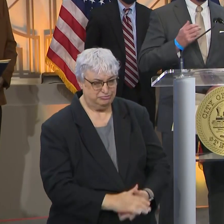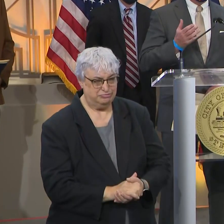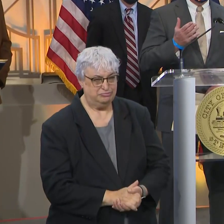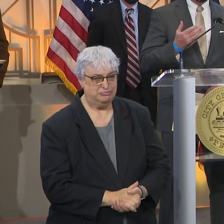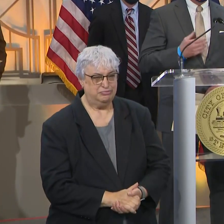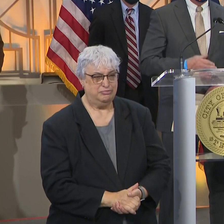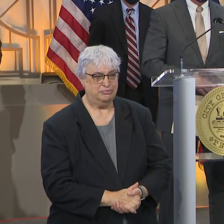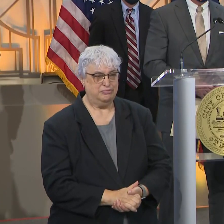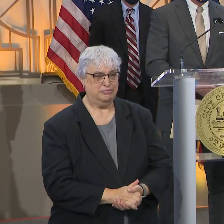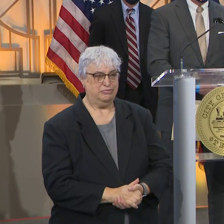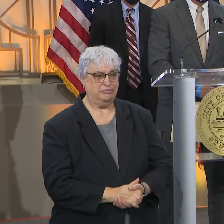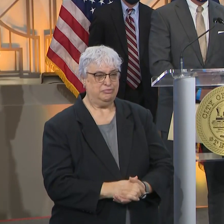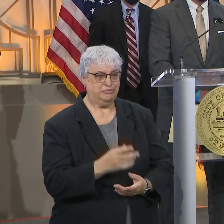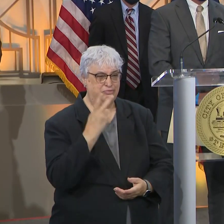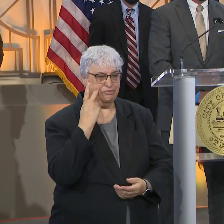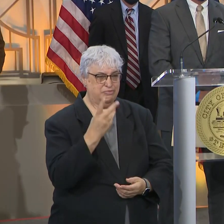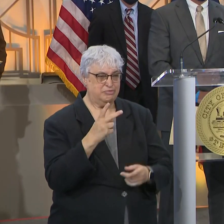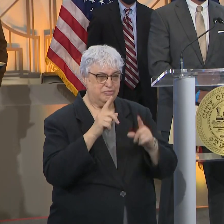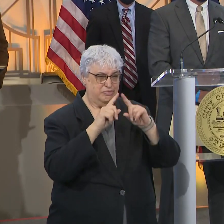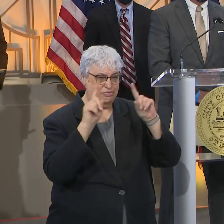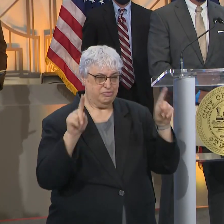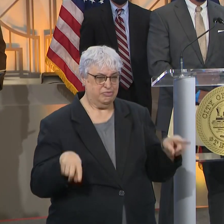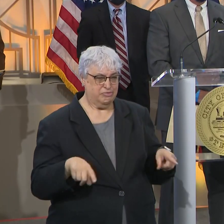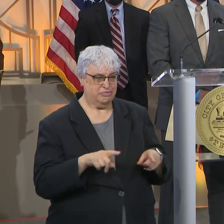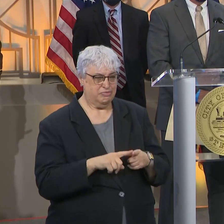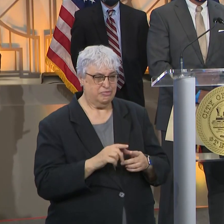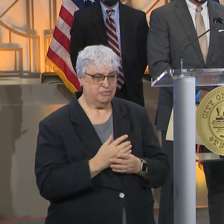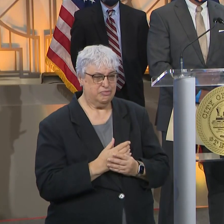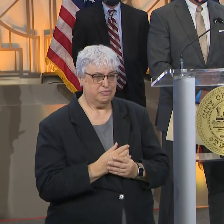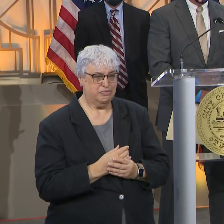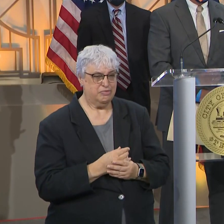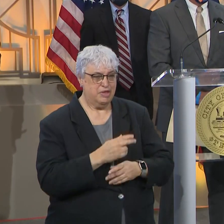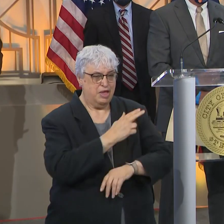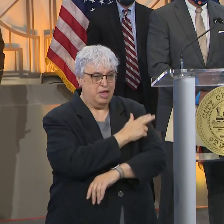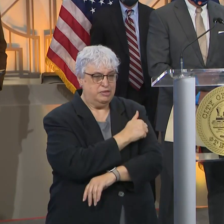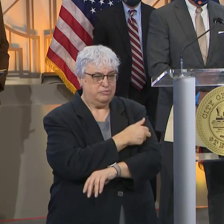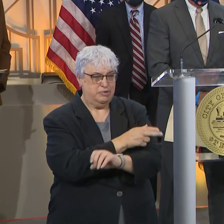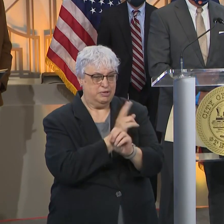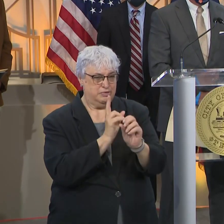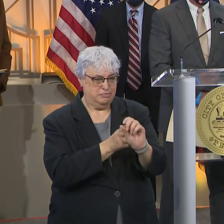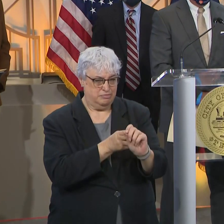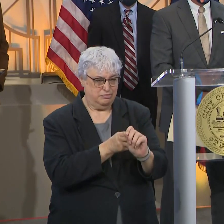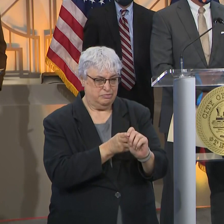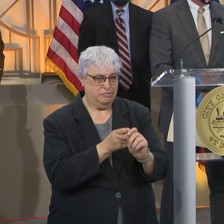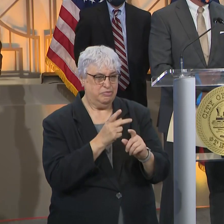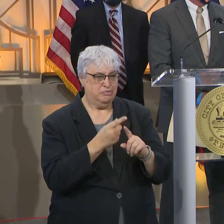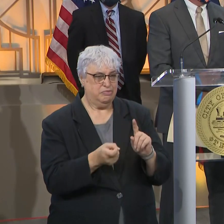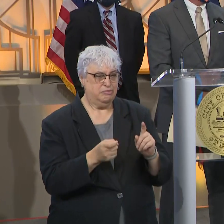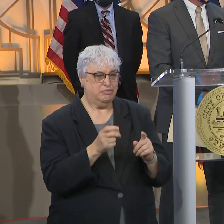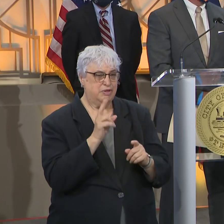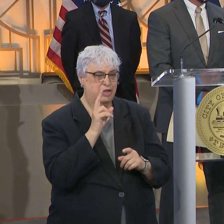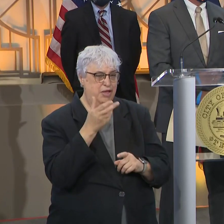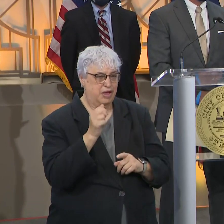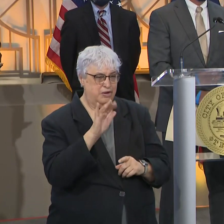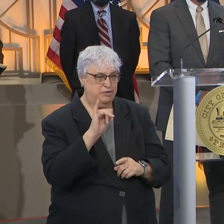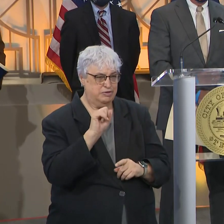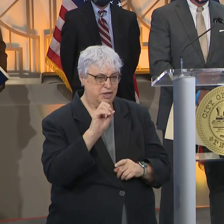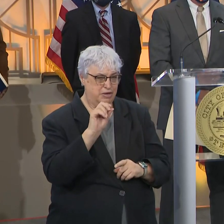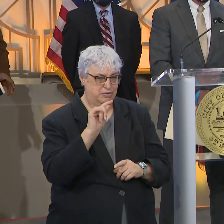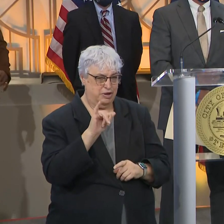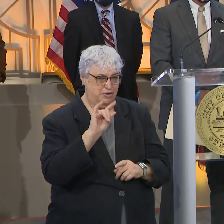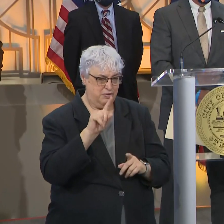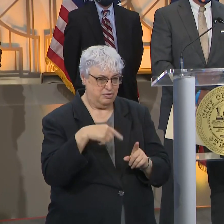and bring people's attention. The slide you see in front of you is a slide representing the hospitalizations of people. Now this slide is for hospitals which are in Harris County only,